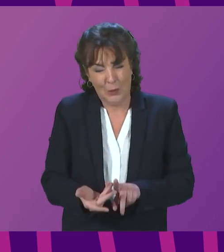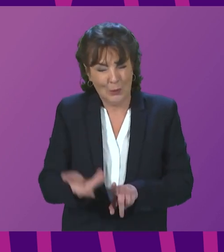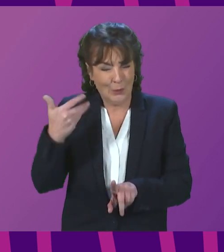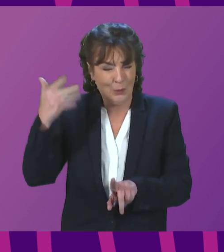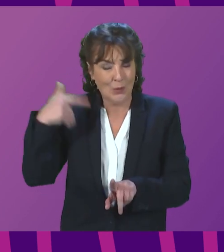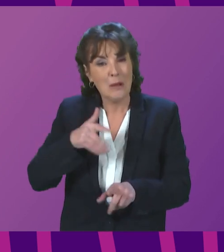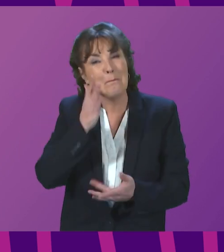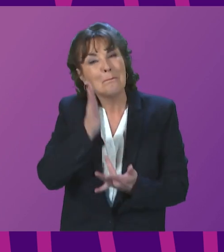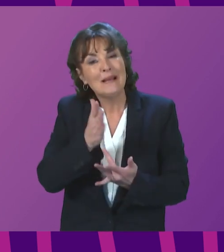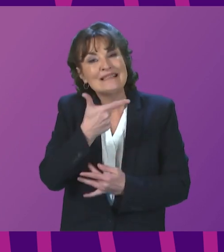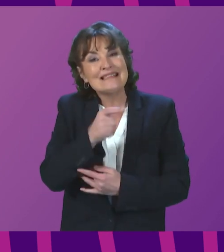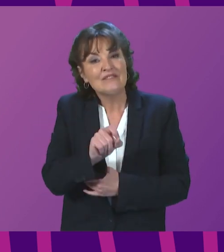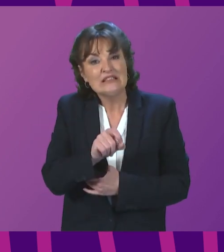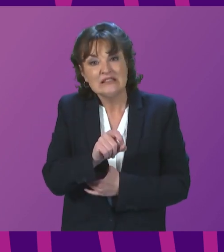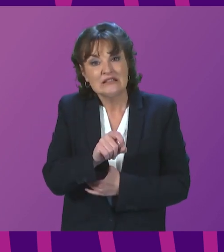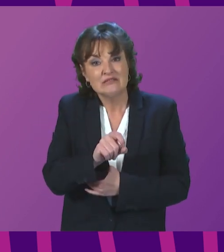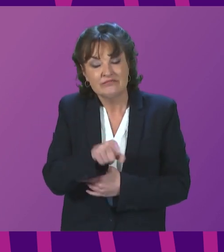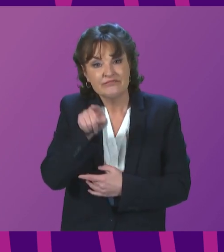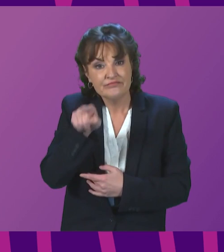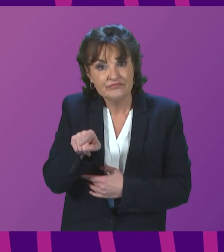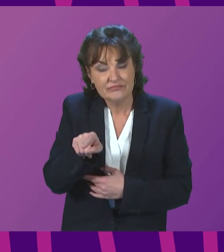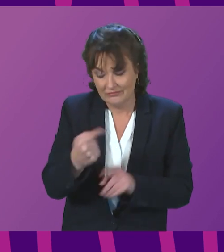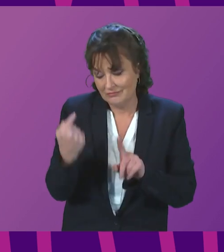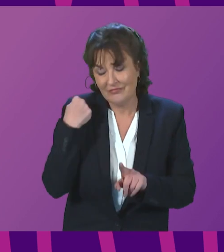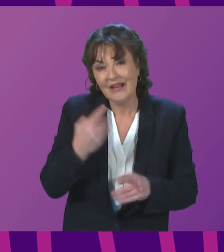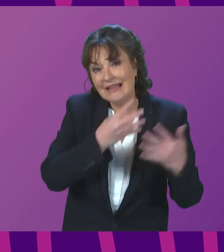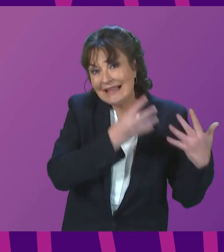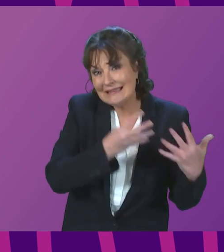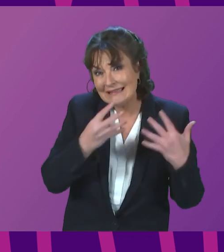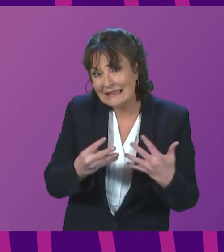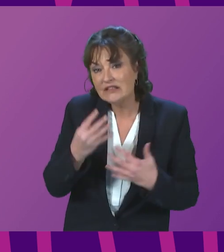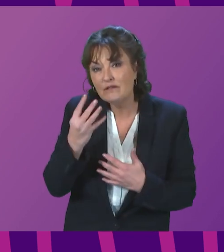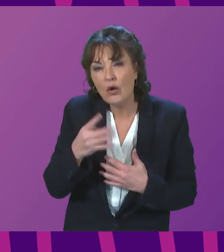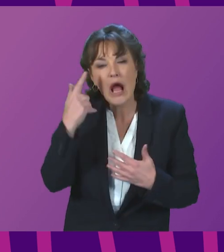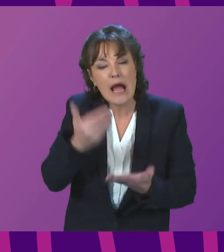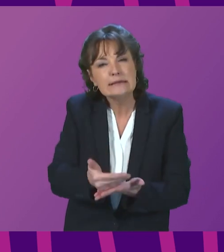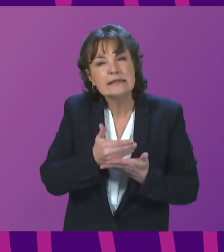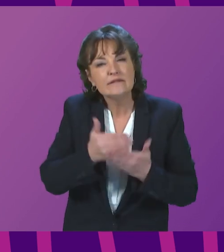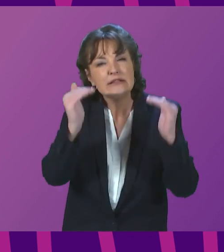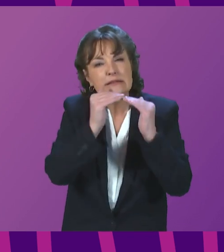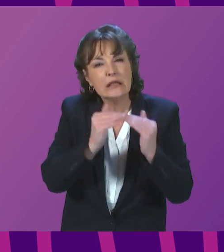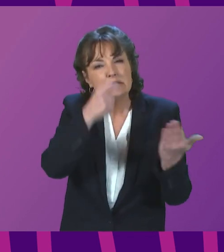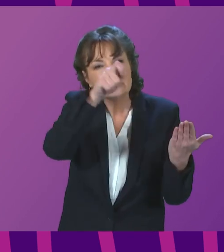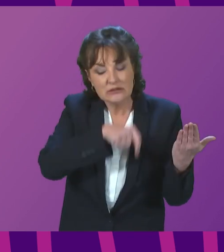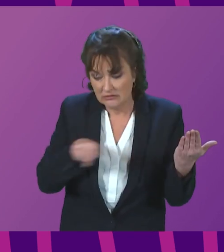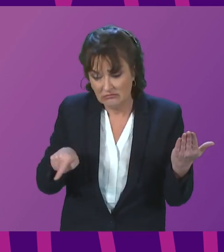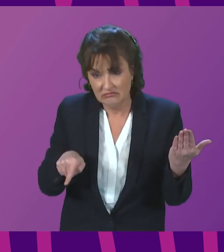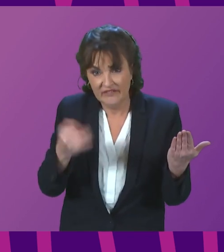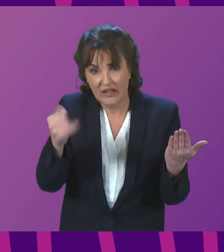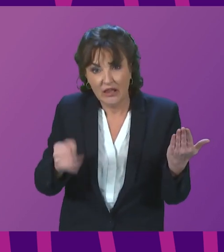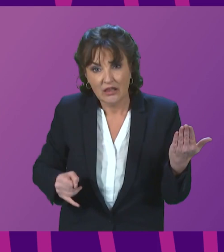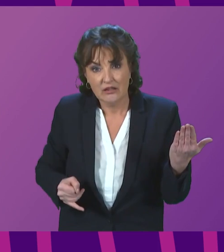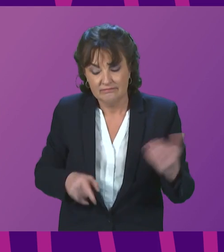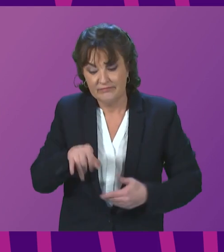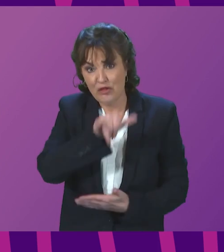in the mid-70s and didn't comply with safety standards set in 1994. This is what the report says about them today. It is